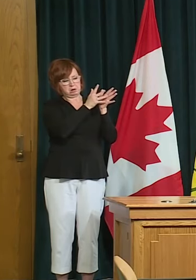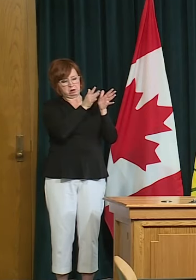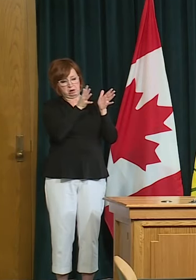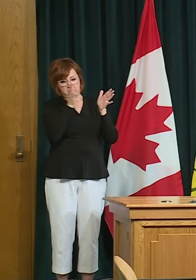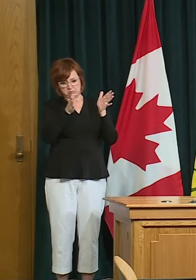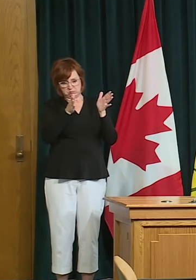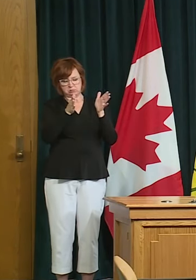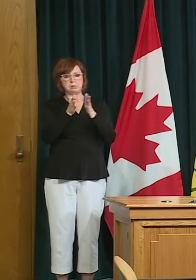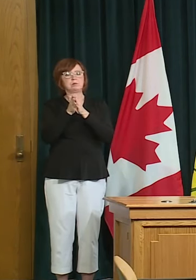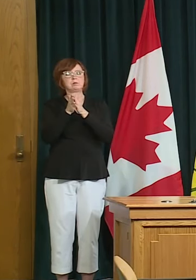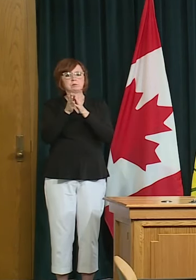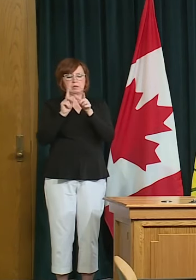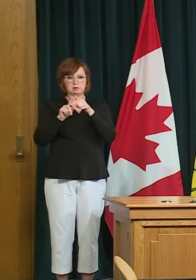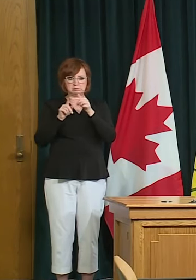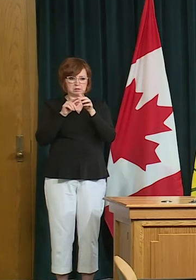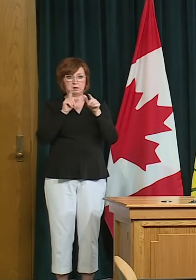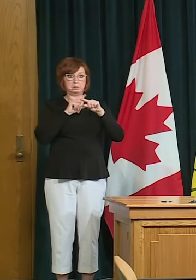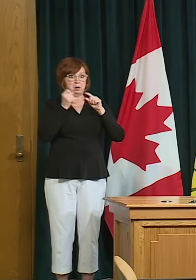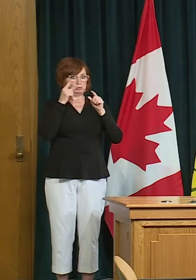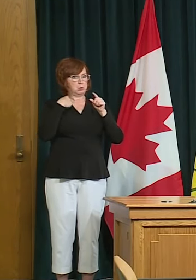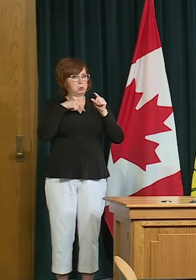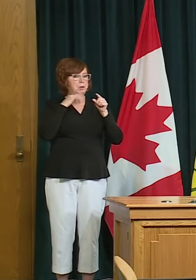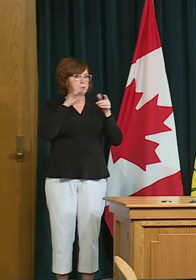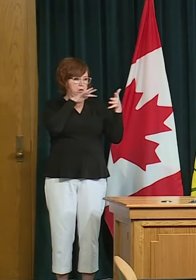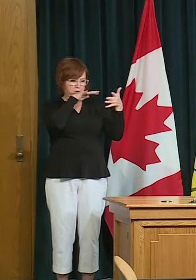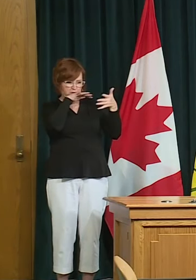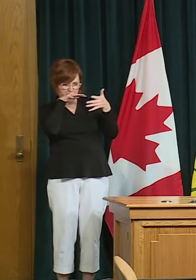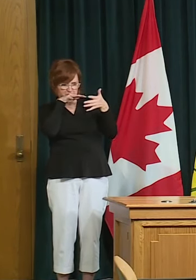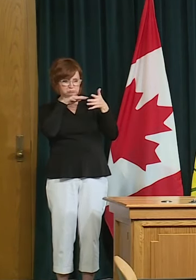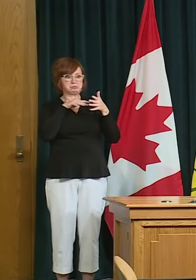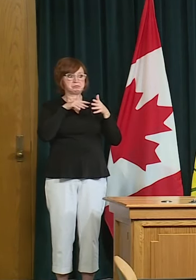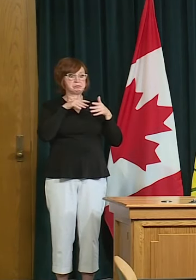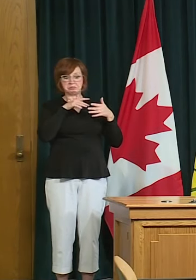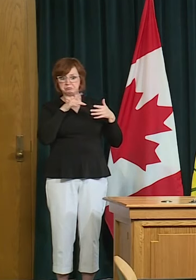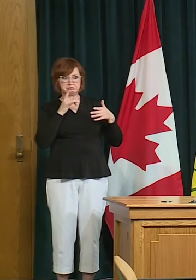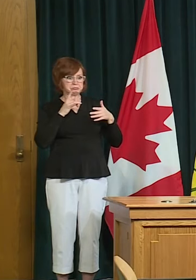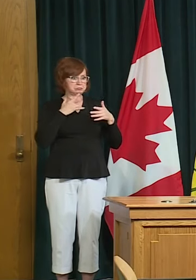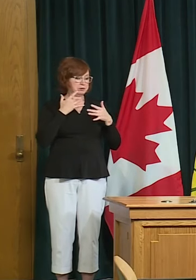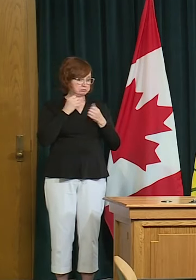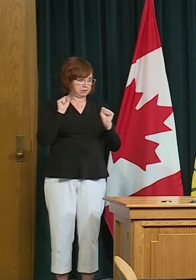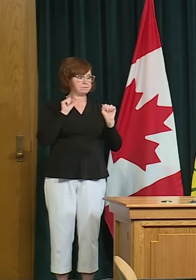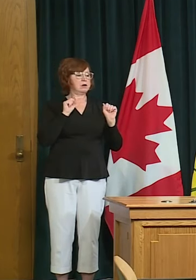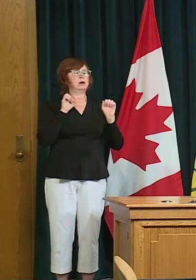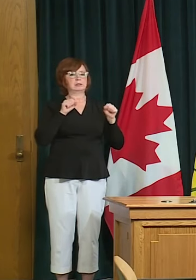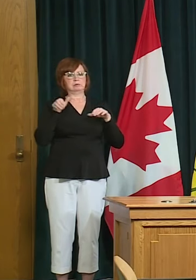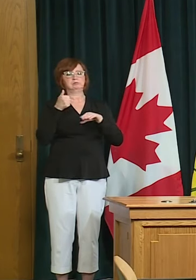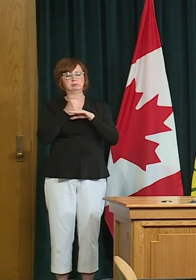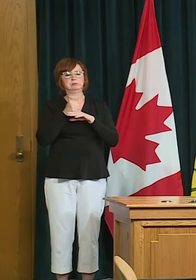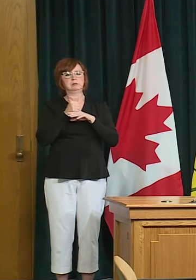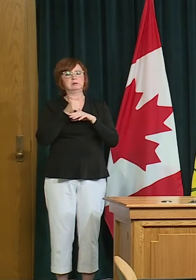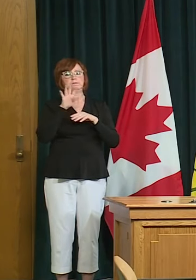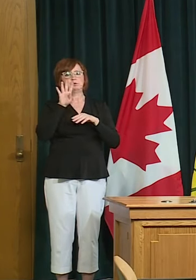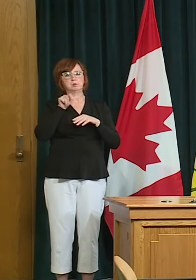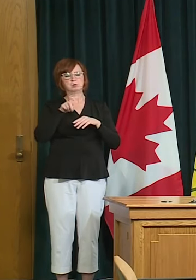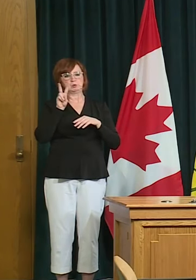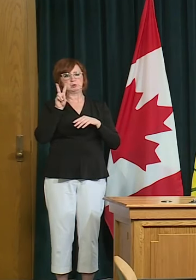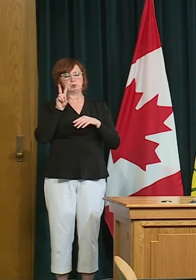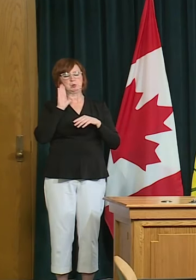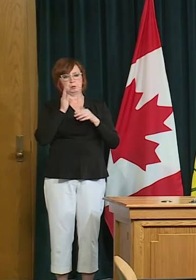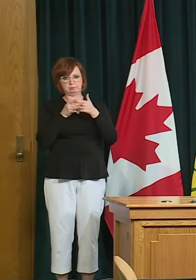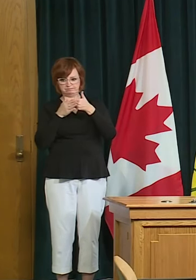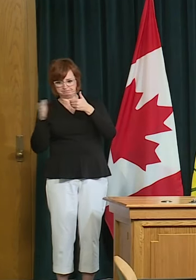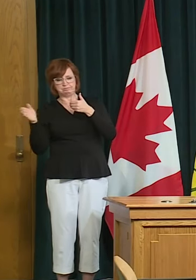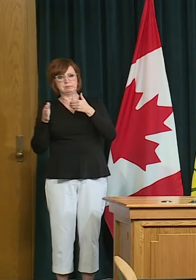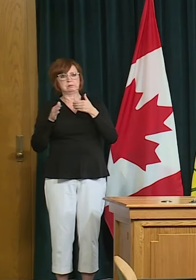all things under 4.2 but again the detailed guidance will the detail the details will be provided over the next one or two weeks